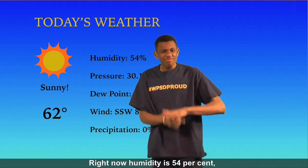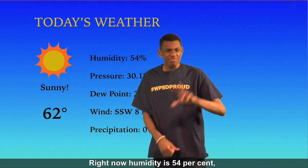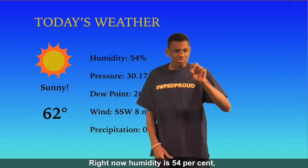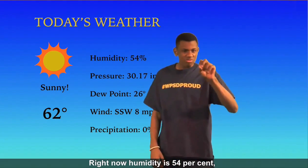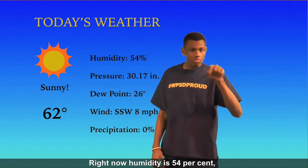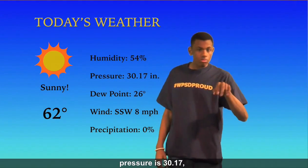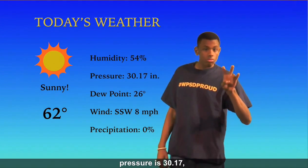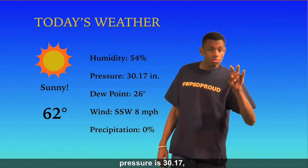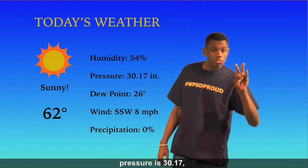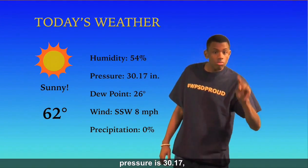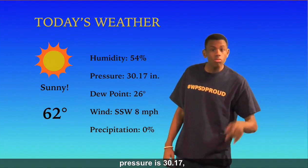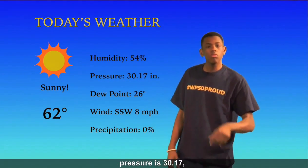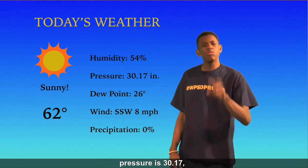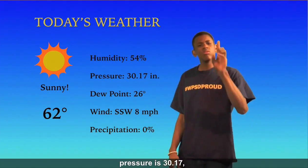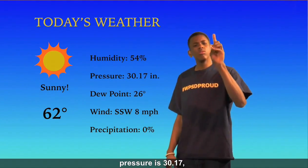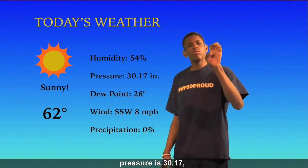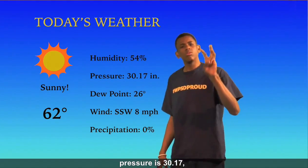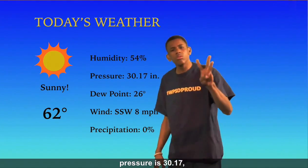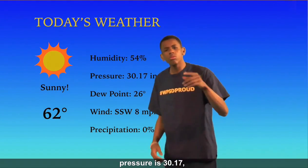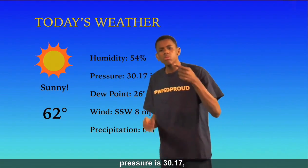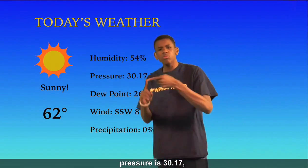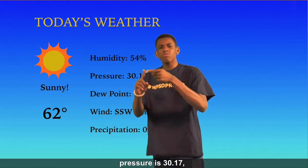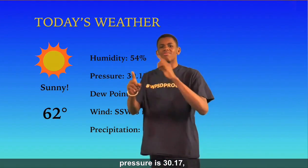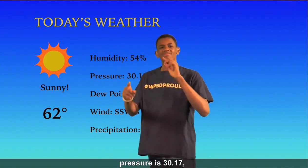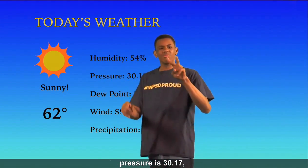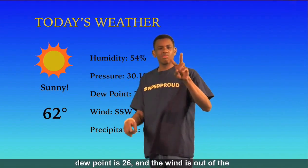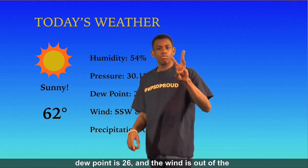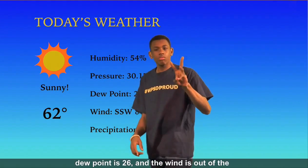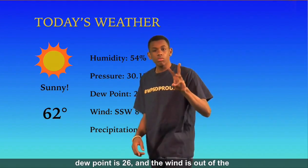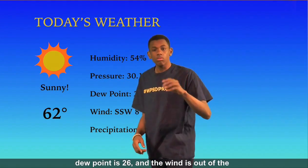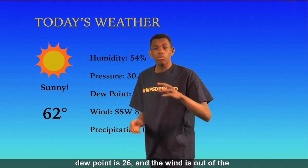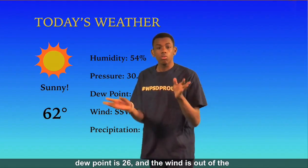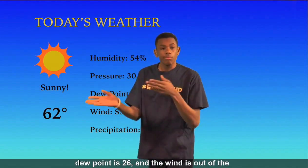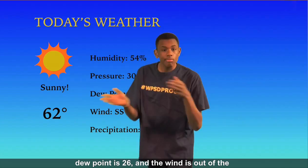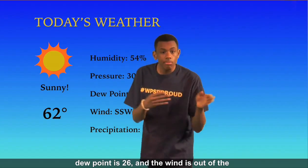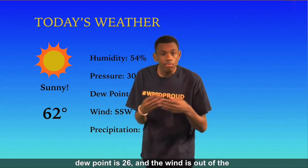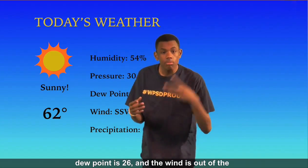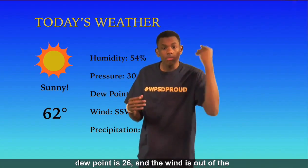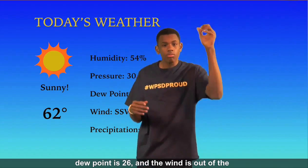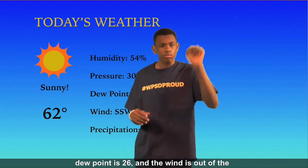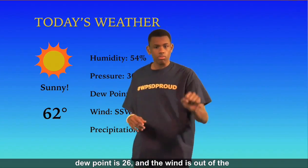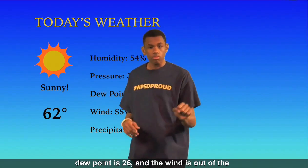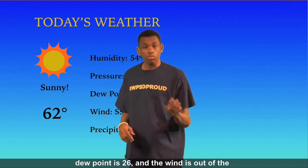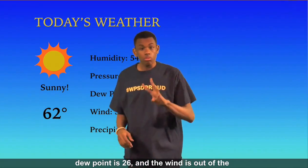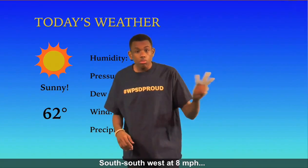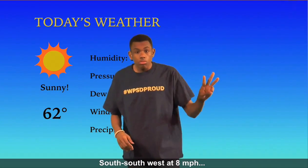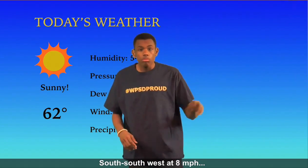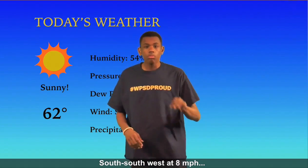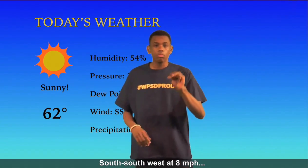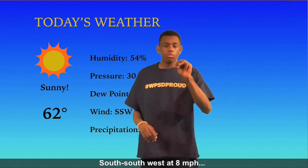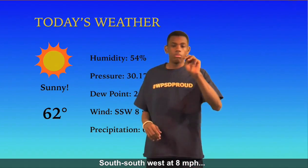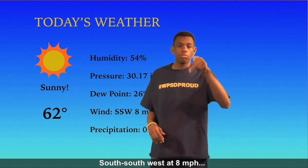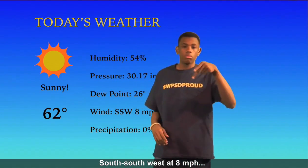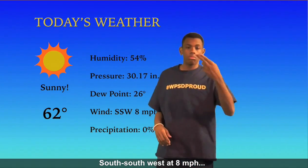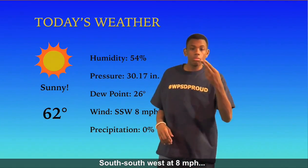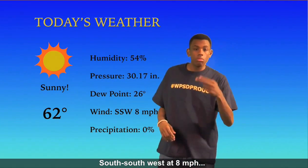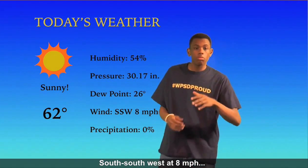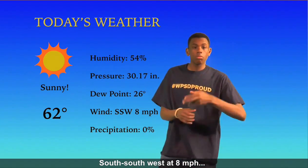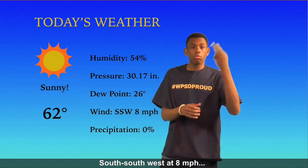54 percent. Pressure is at 30.17. The dew point is 26 and the wind is out of the south-southwest at 8